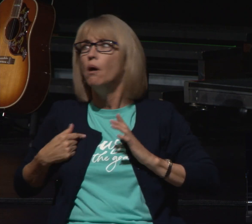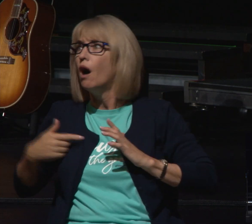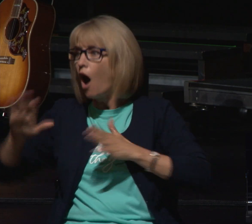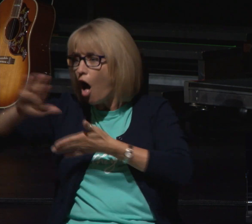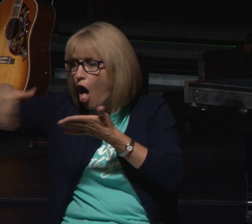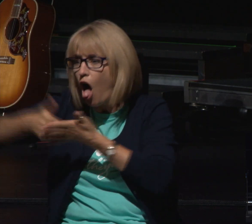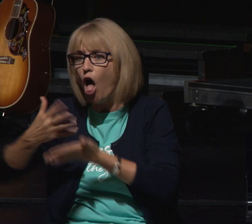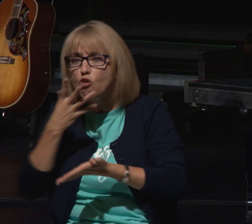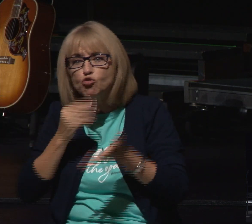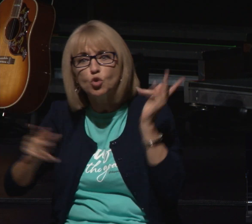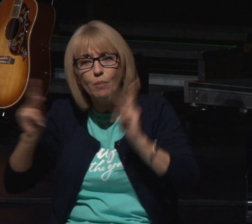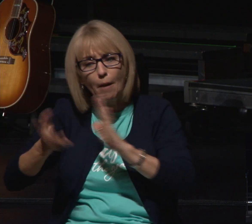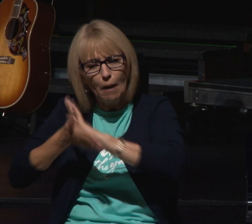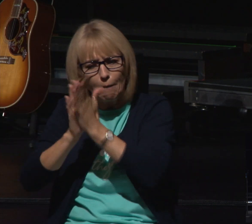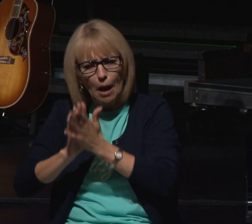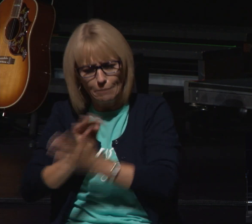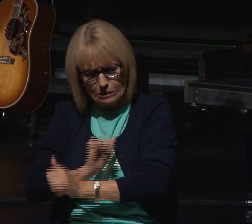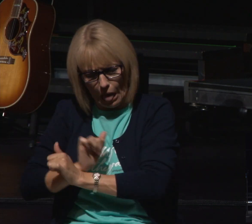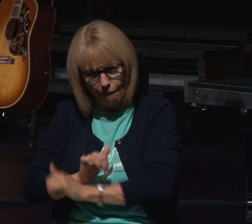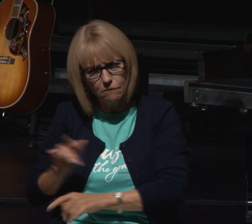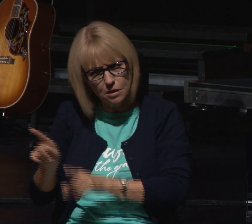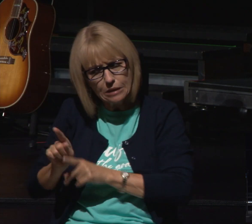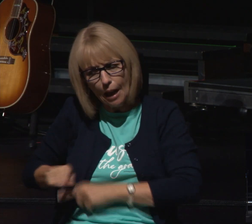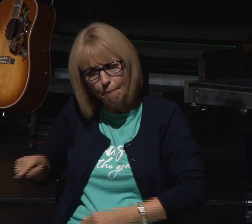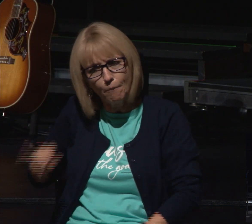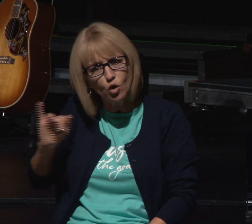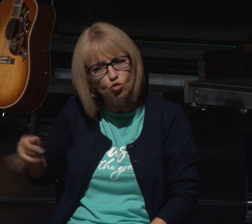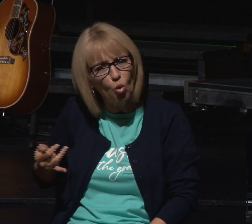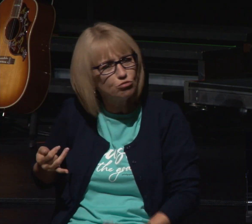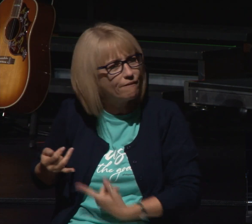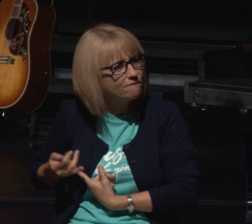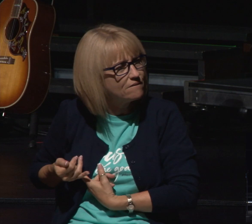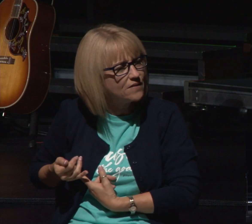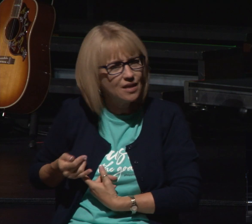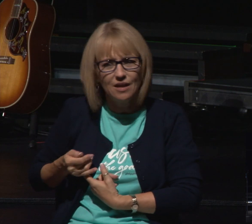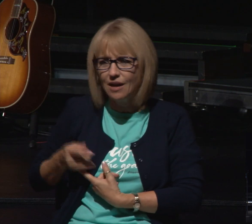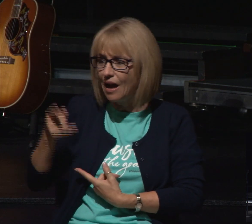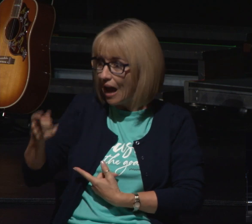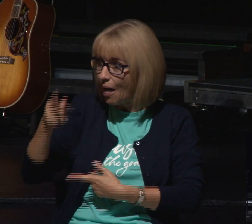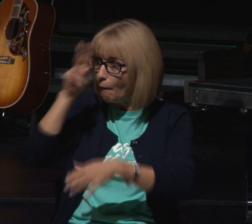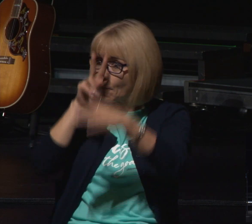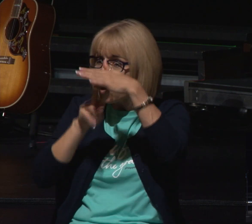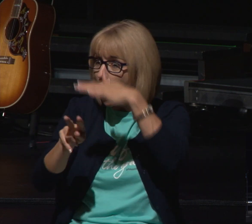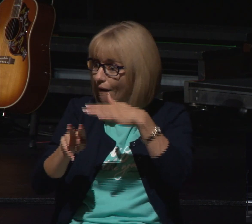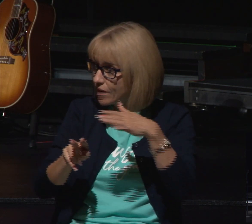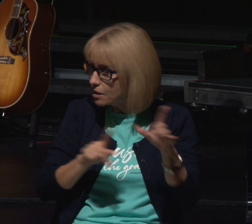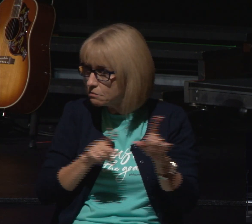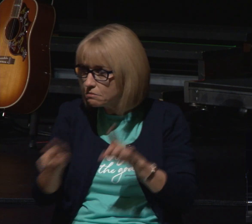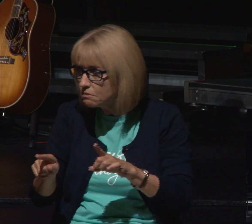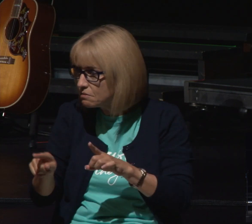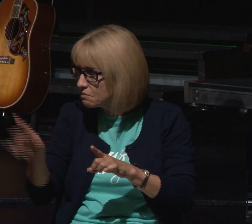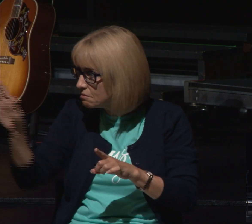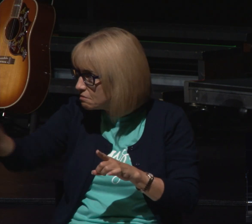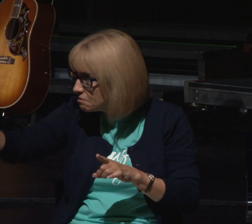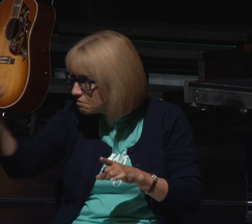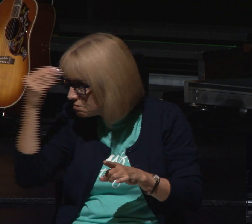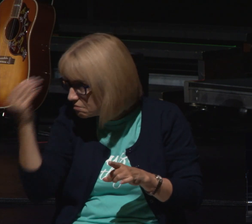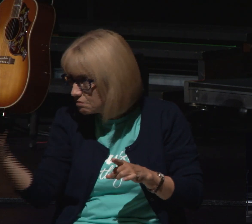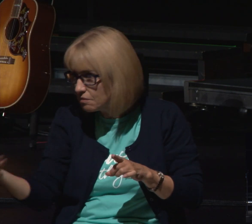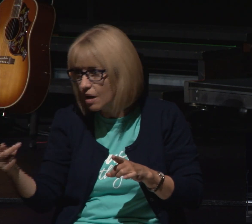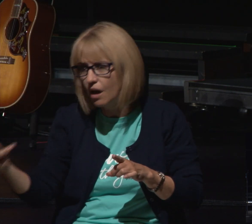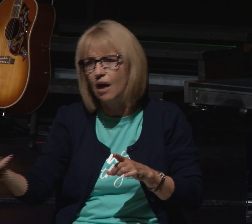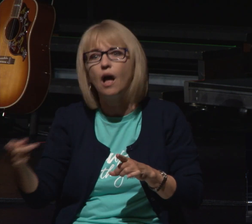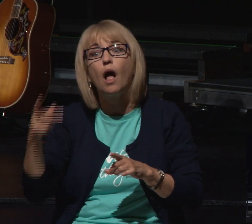slaves similar as joseph had become a slave in the midst of it god sent a prophet to them and the prophet said this this verse is taken out of